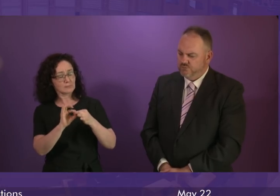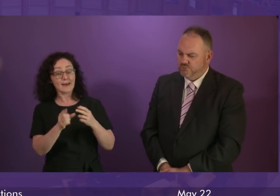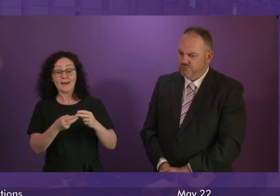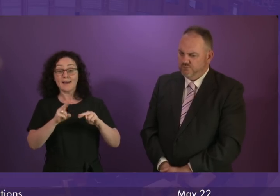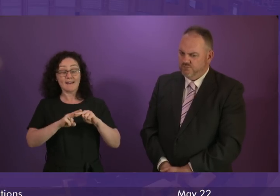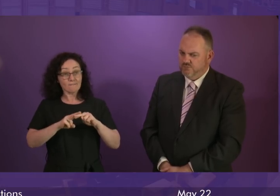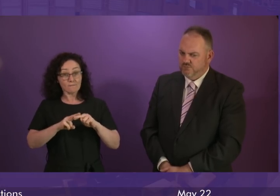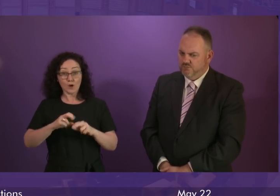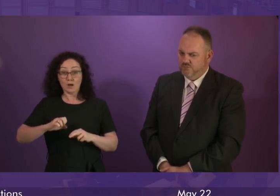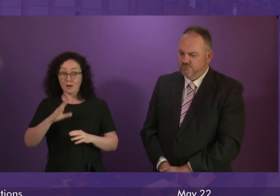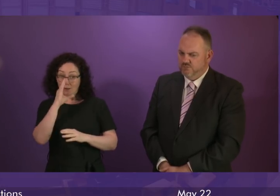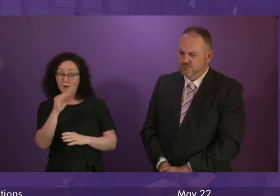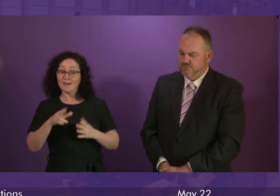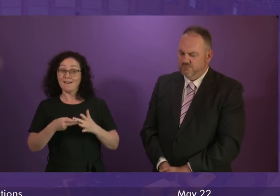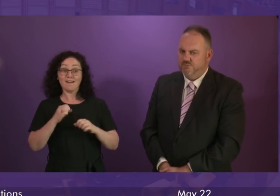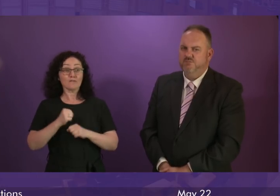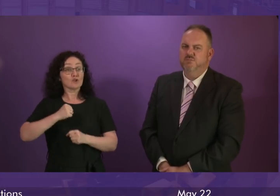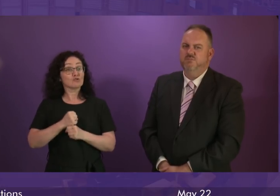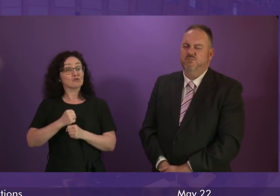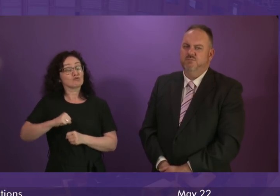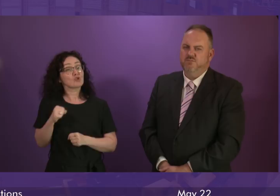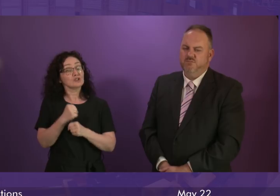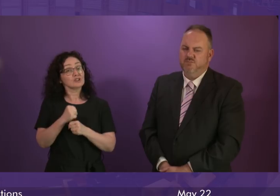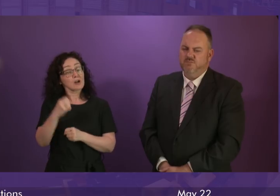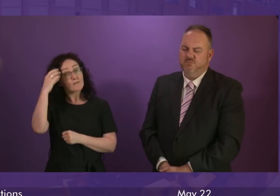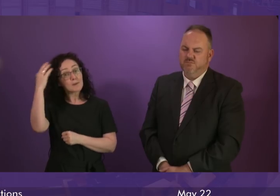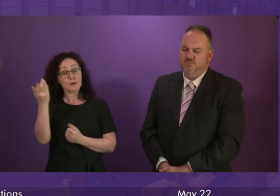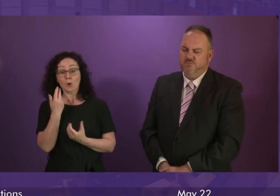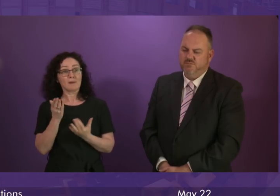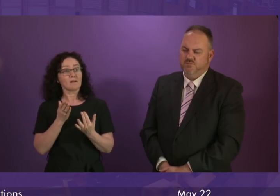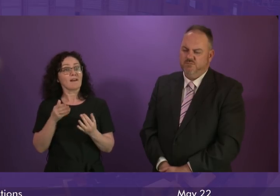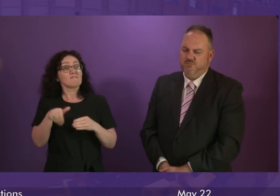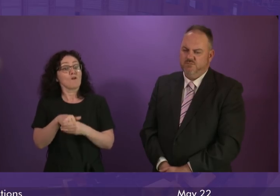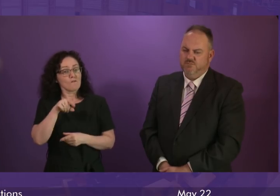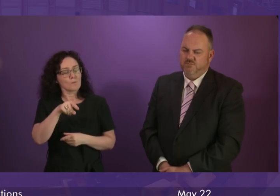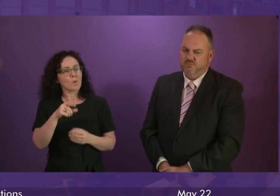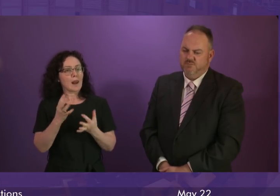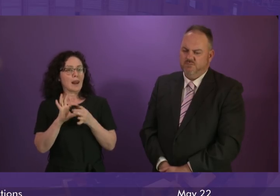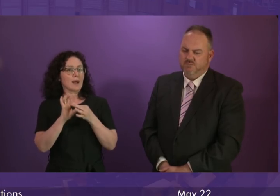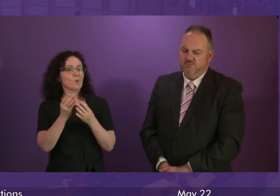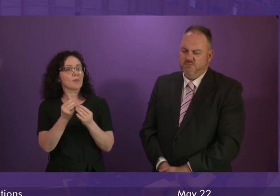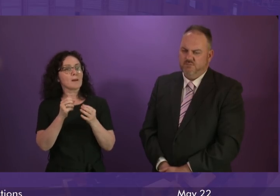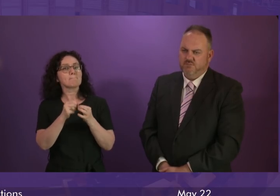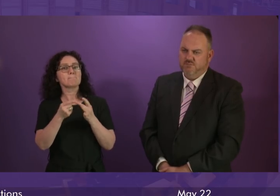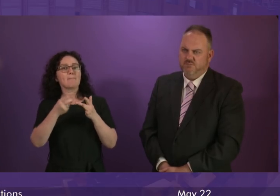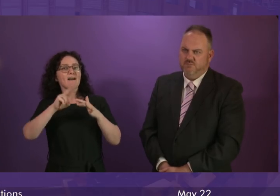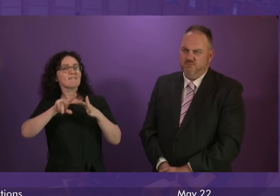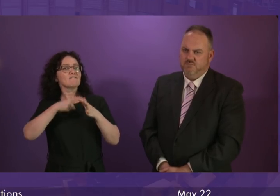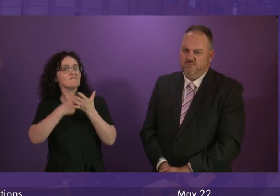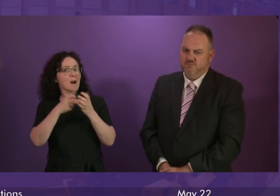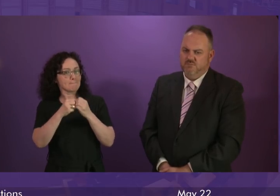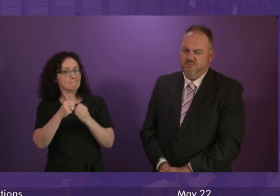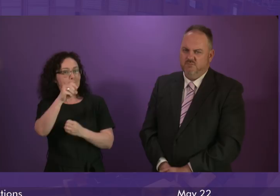exist right now but for the action the Scottish Government took. The Scottish Government, of course, has a financial stake on behalf of the taxpayer in